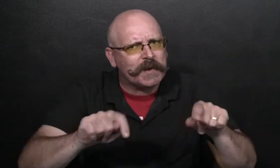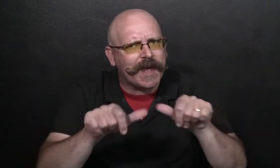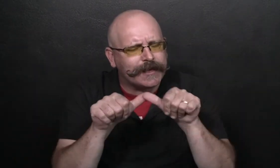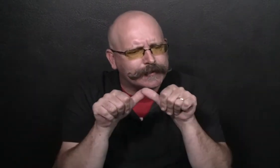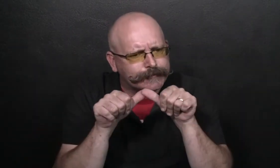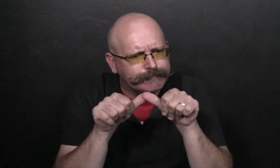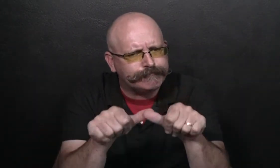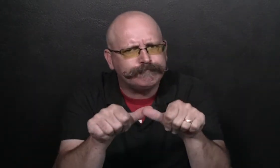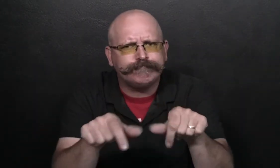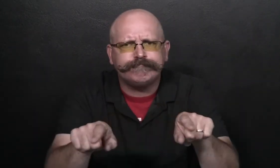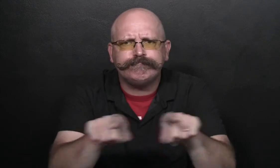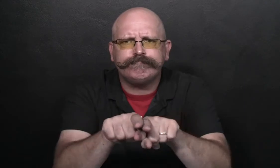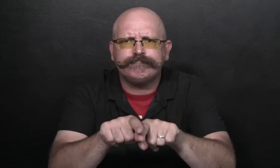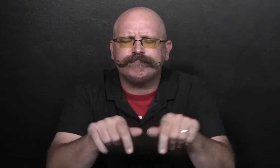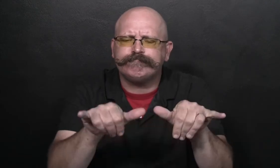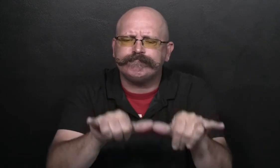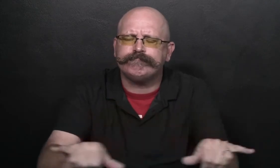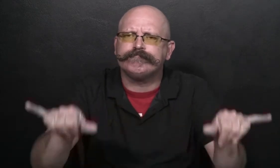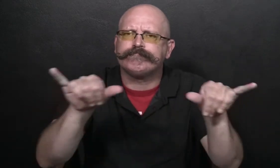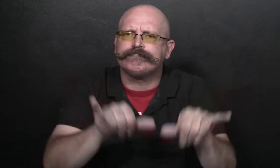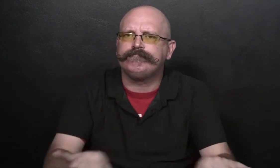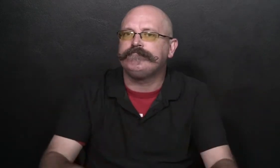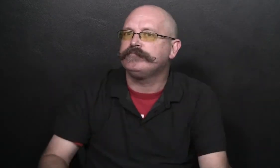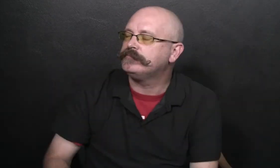They tried to have regular schedules.